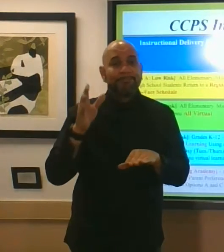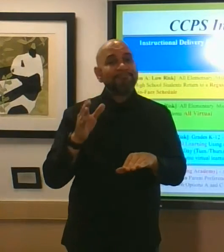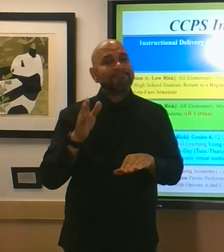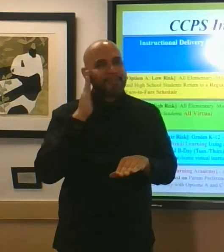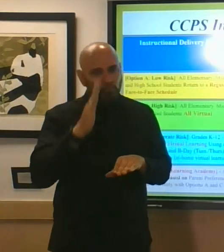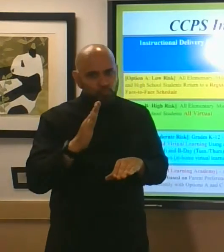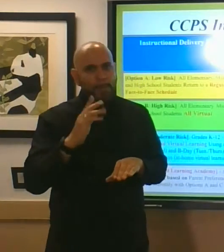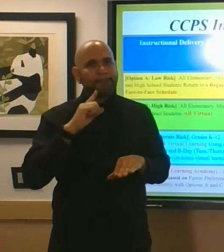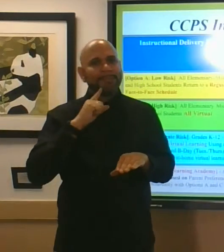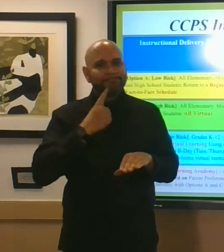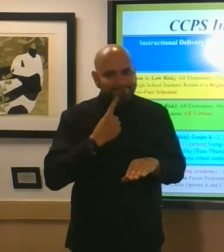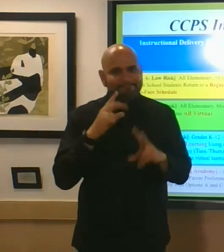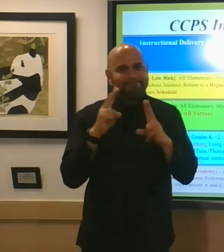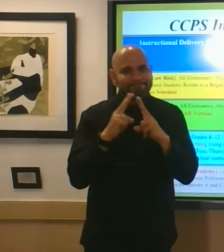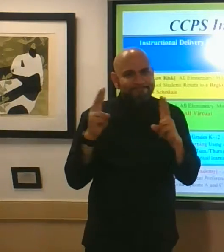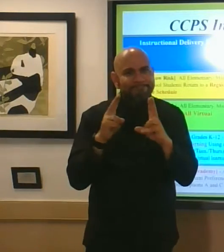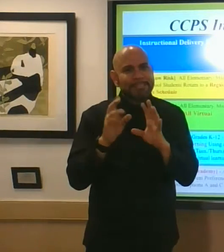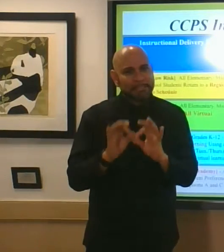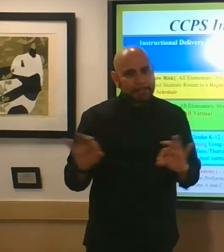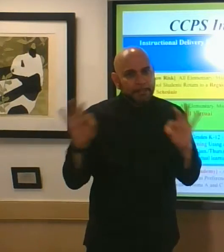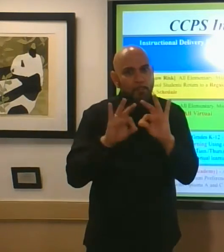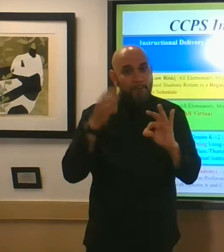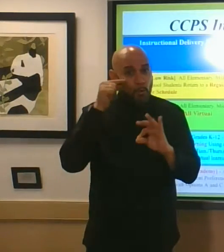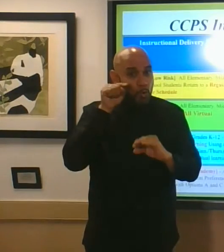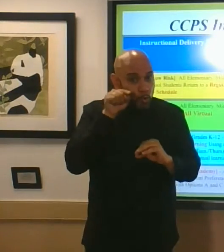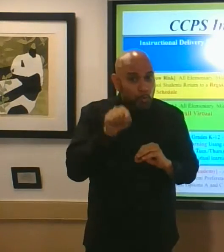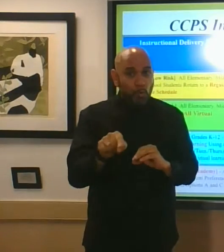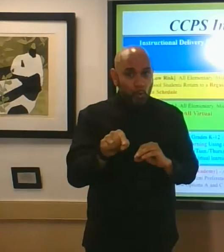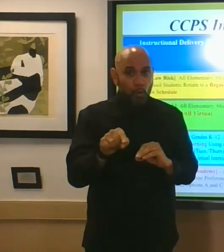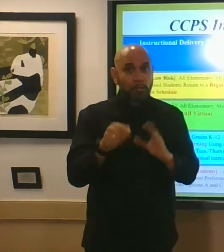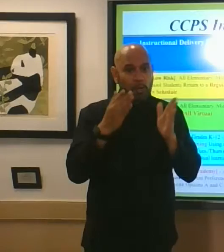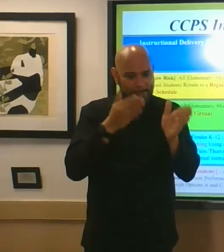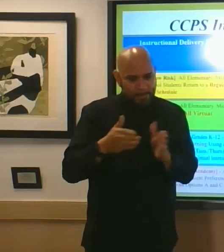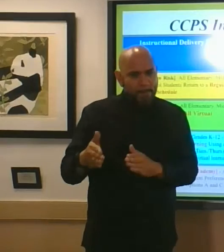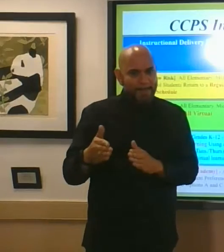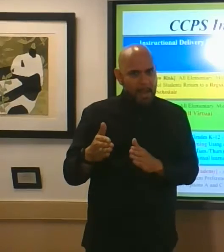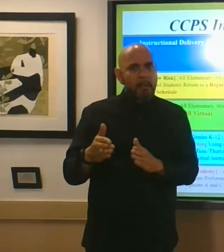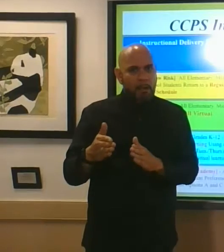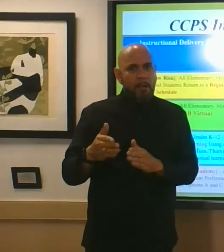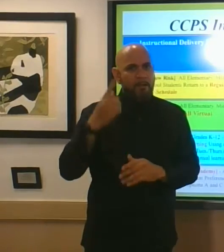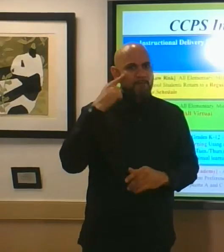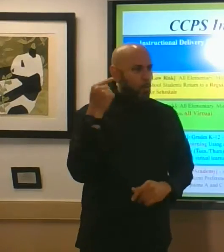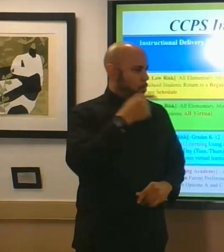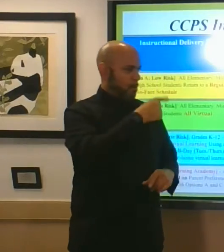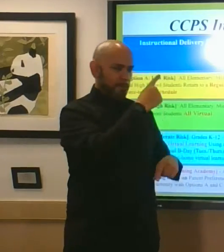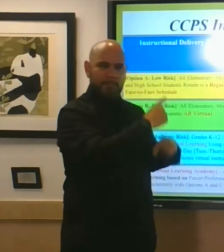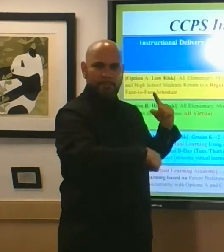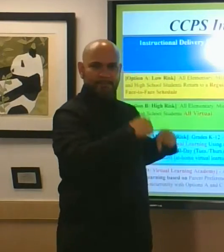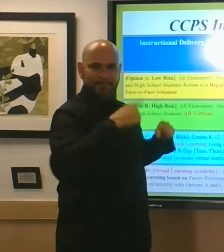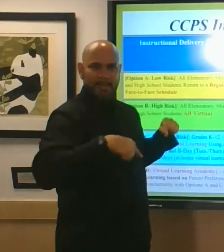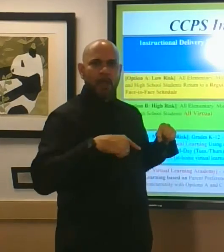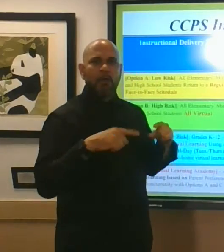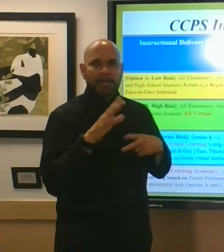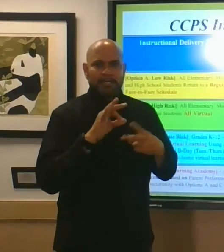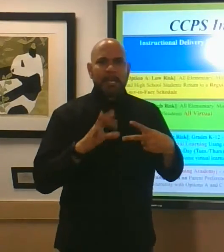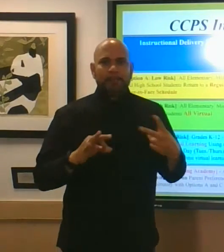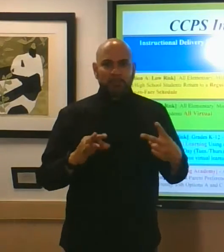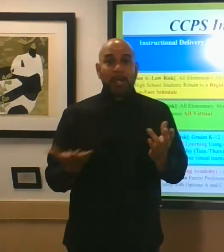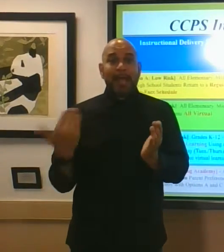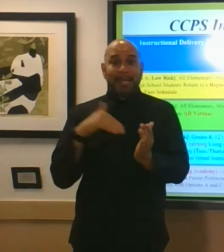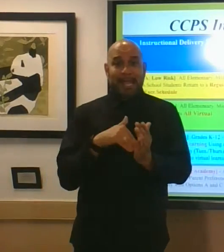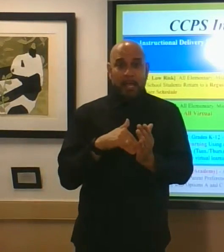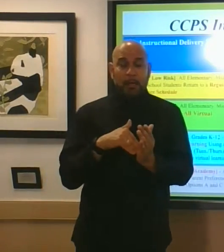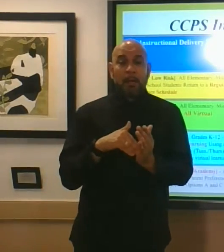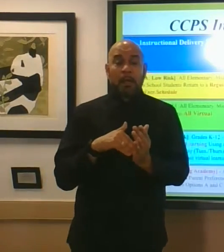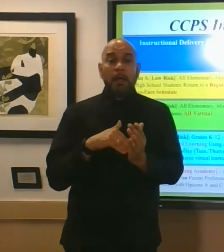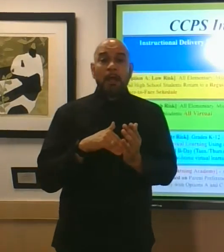will be critical it will be critical for you to uh be prepared for these various options again the virtual learning